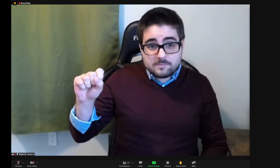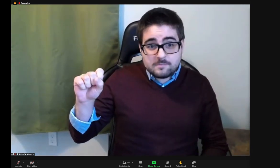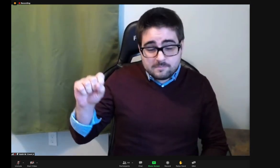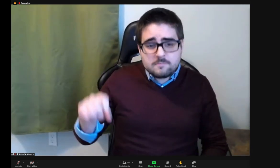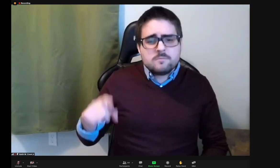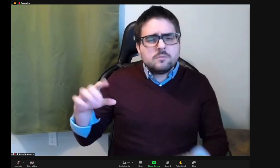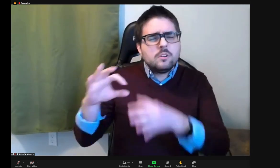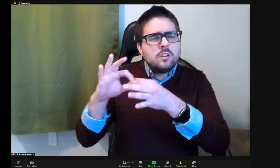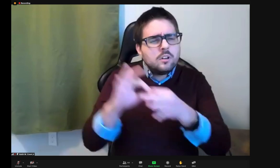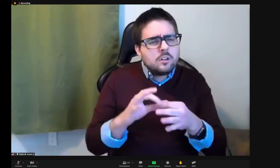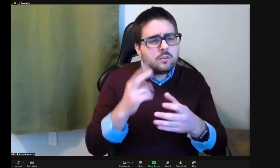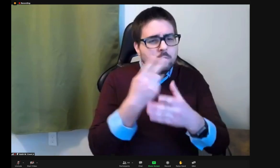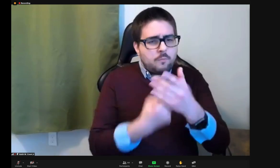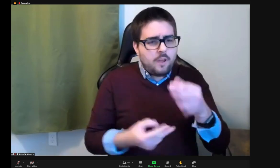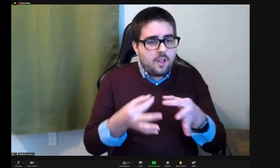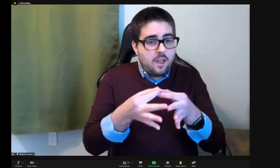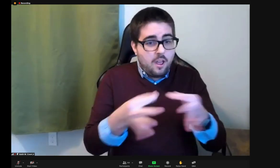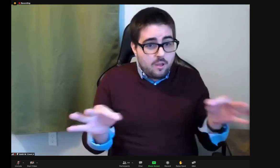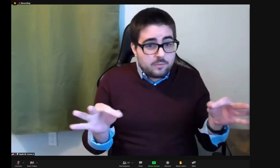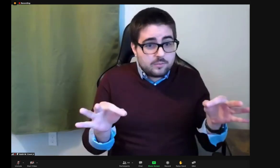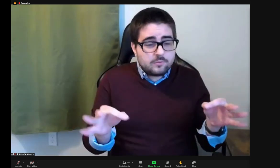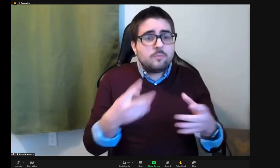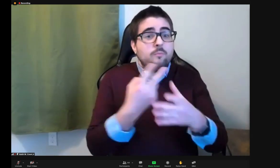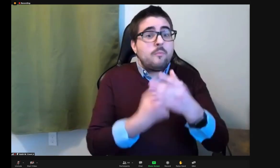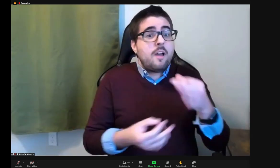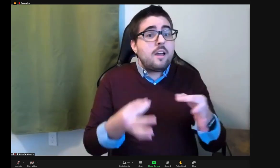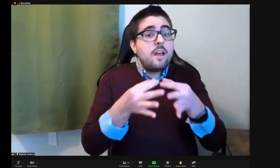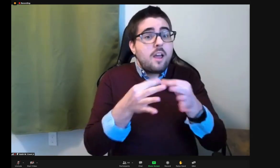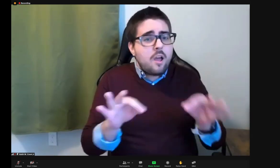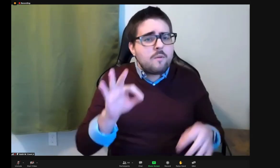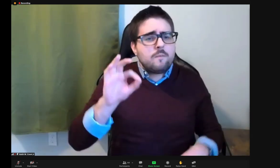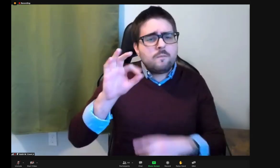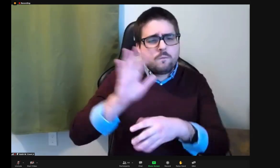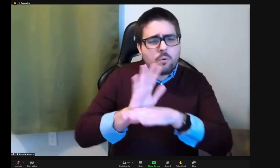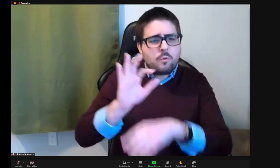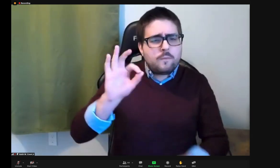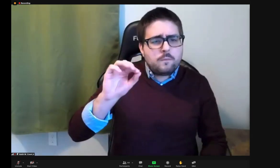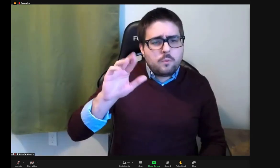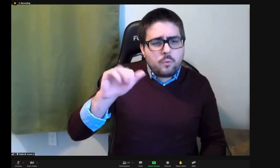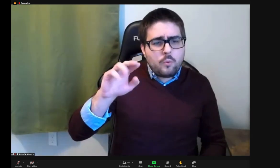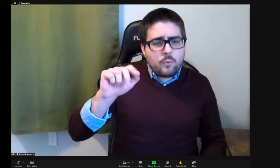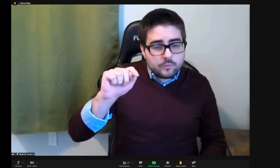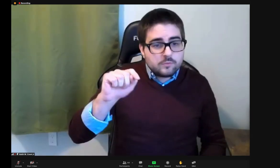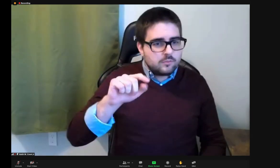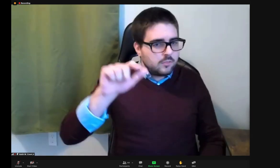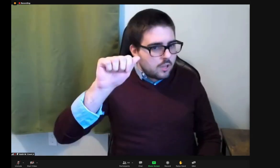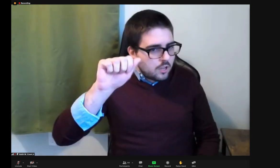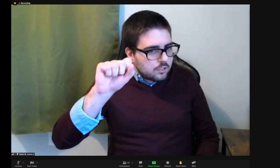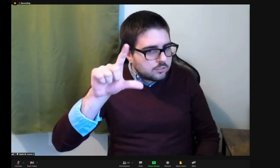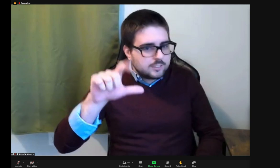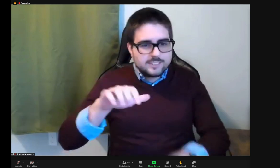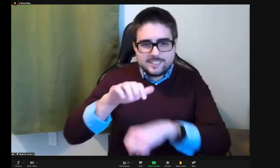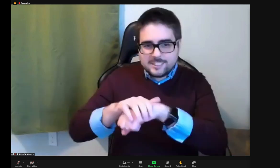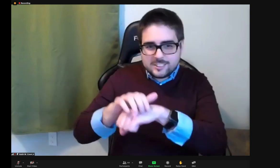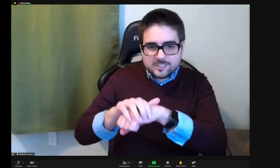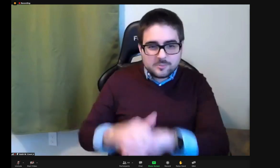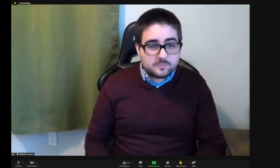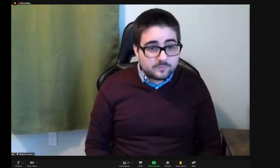Two Feathers, a bilingual publication, a format using